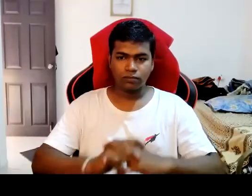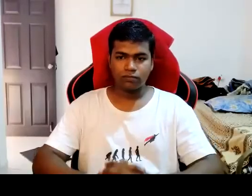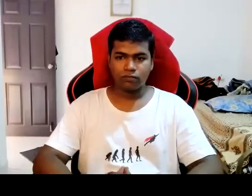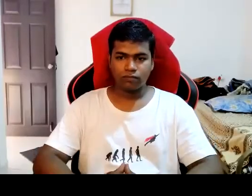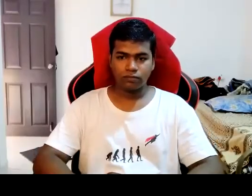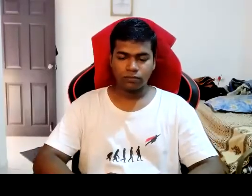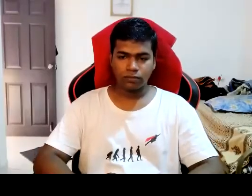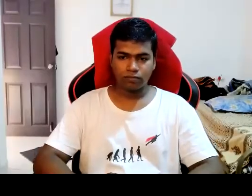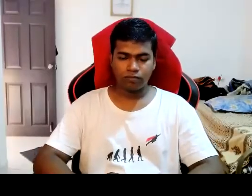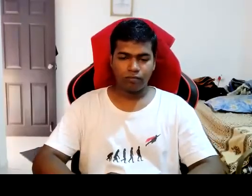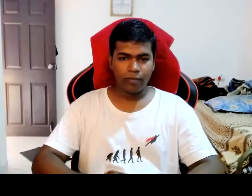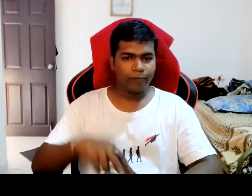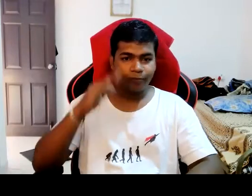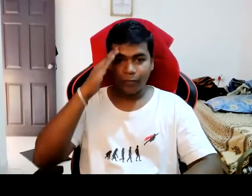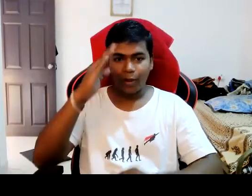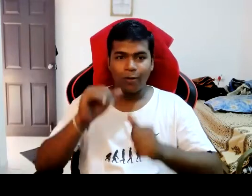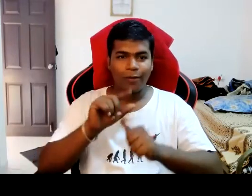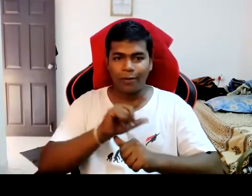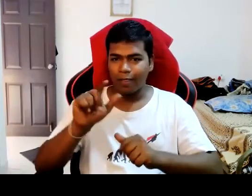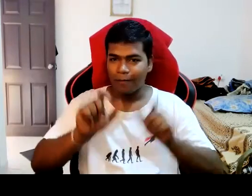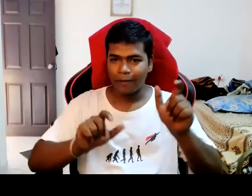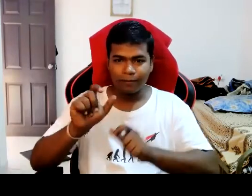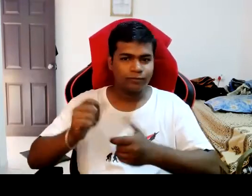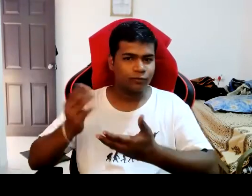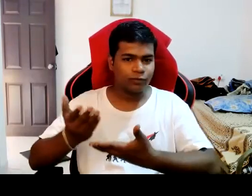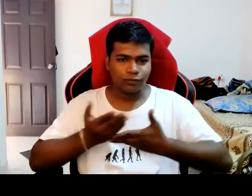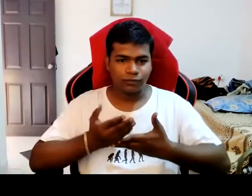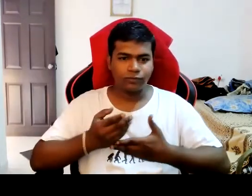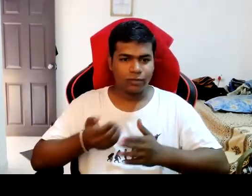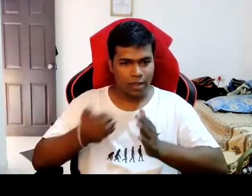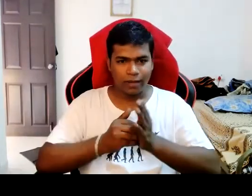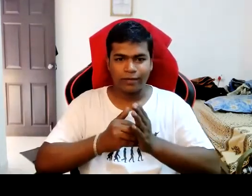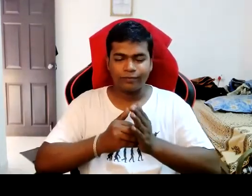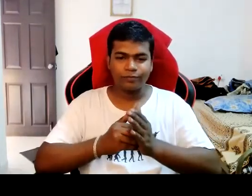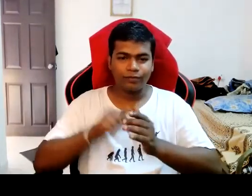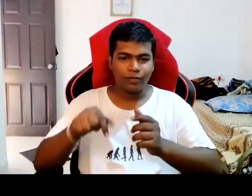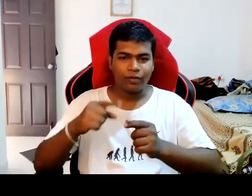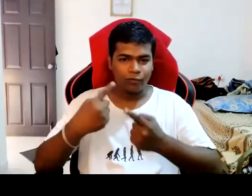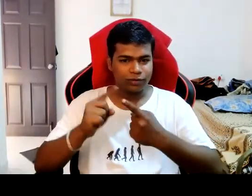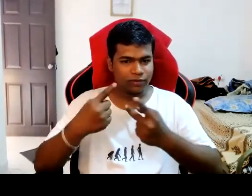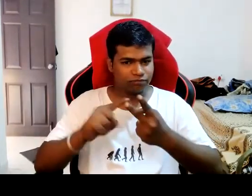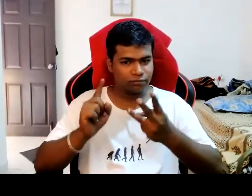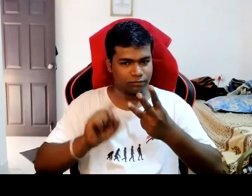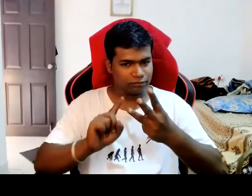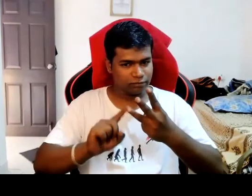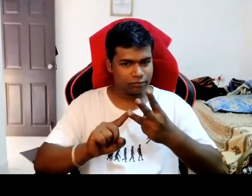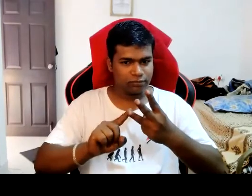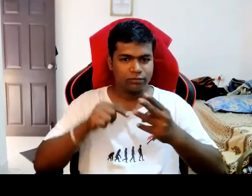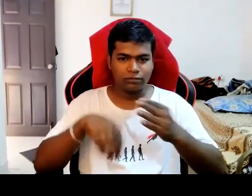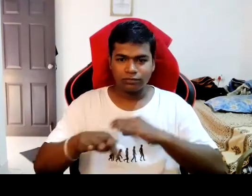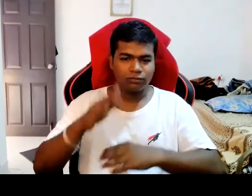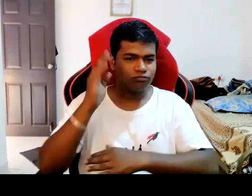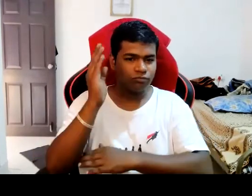Hi everyone, welcome once again to the third episode of ISTEM webinar